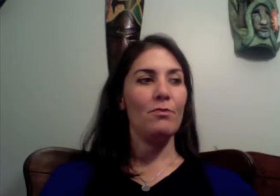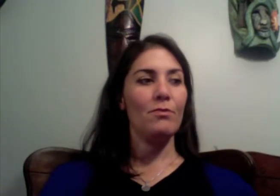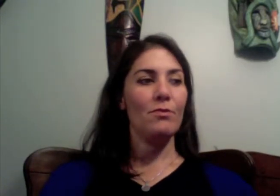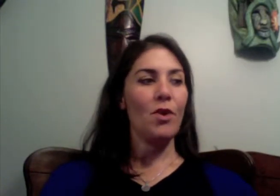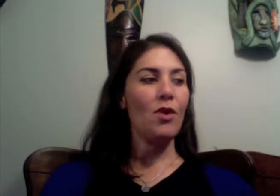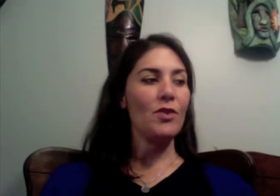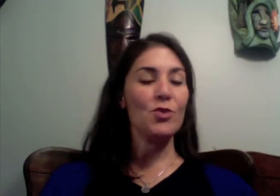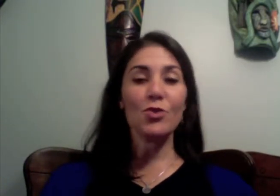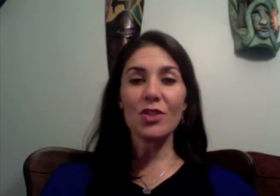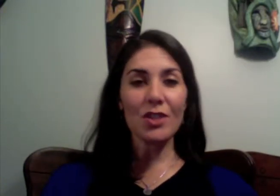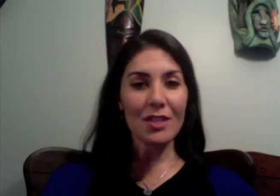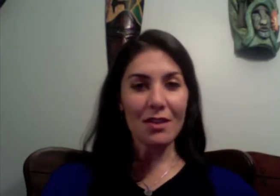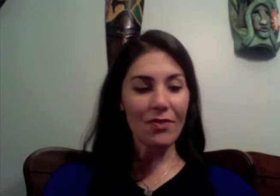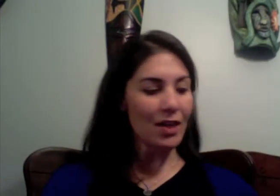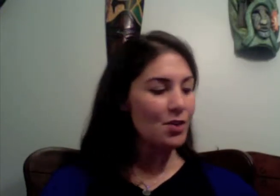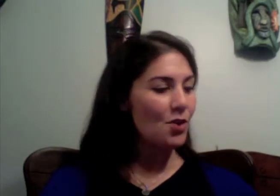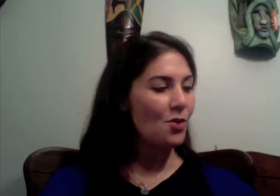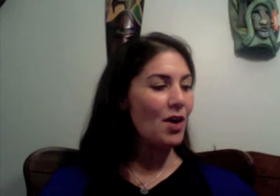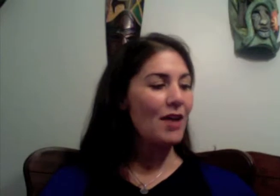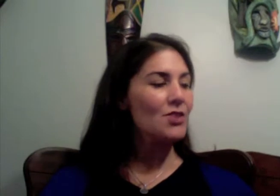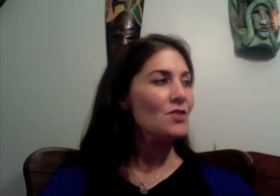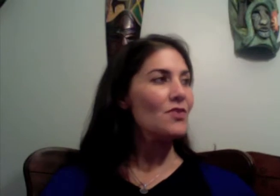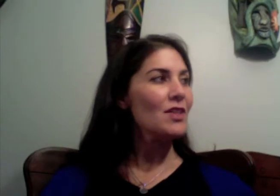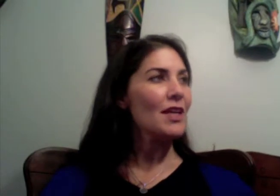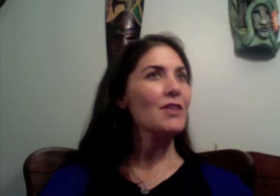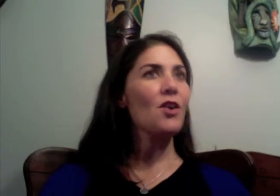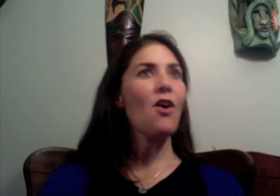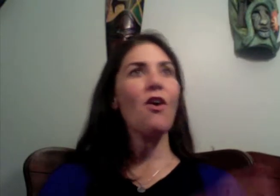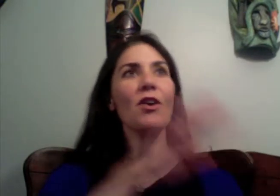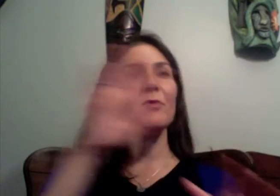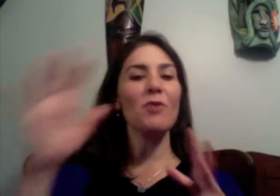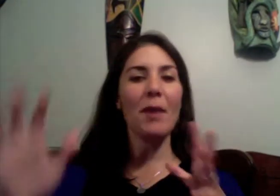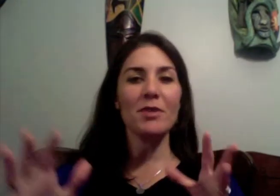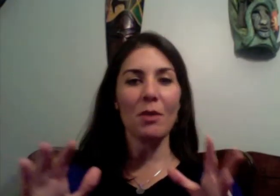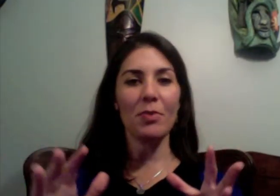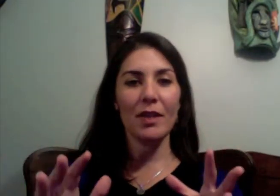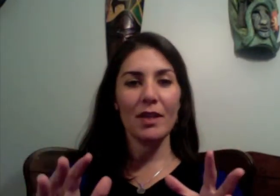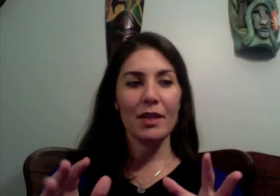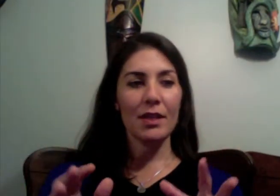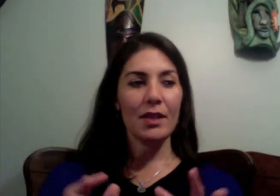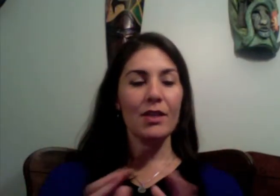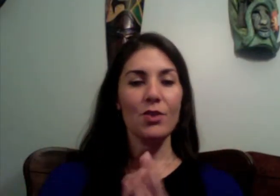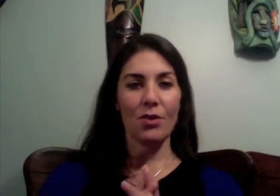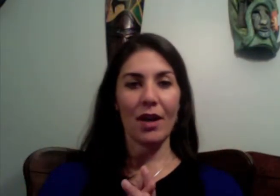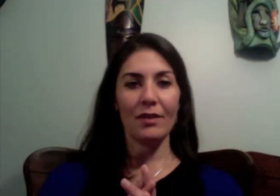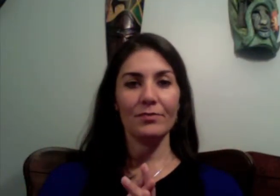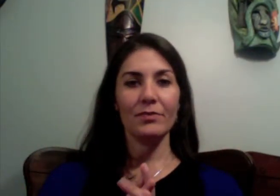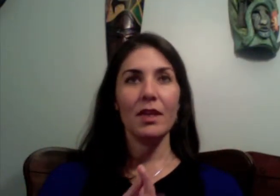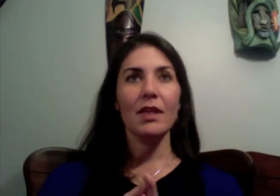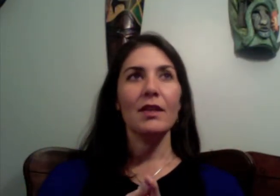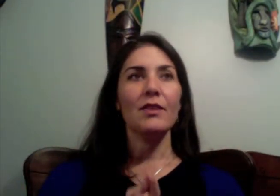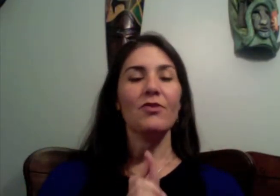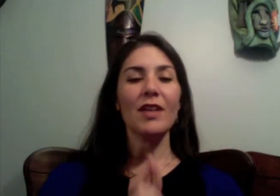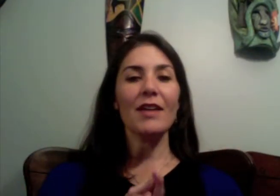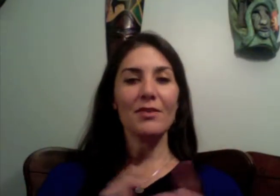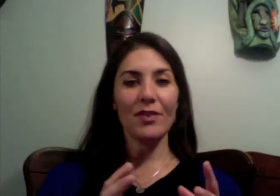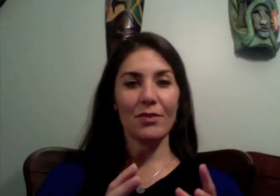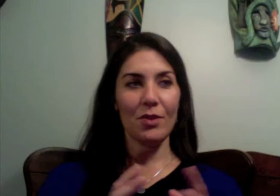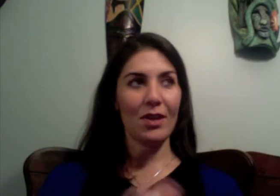all the nutrition stuff that I know I just feel like it all can be wrapped up in yoga the philosophy of yoga